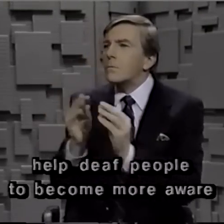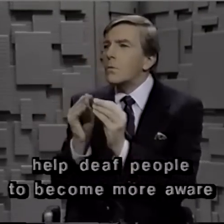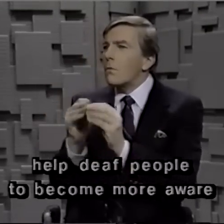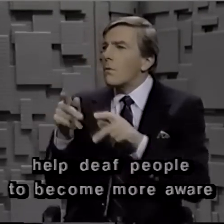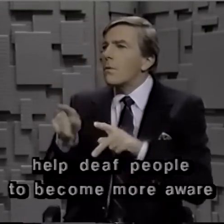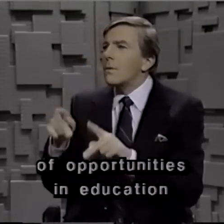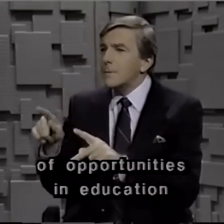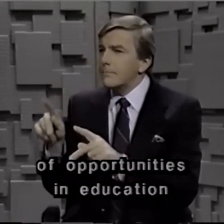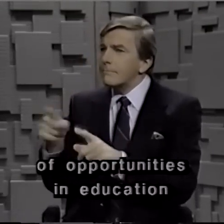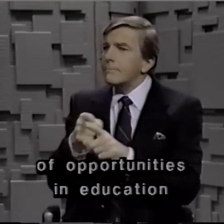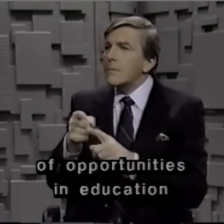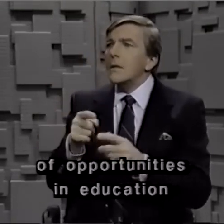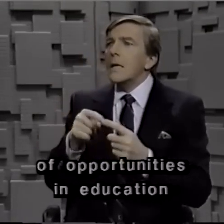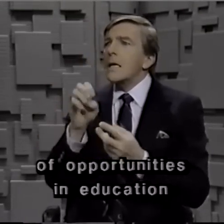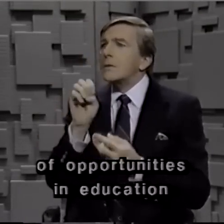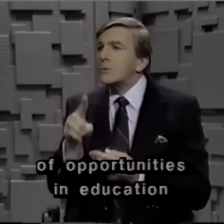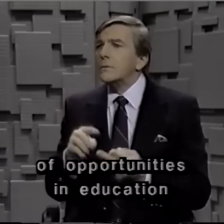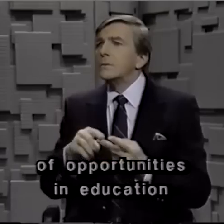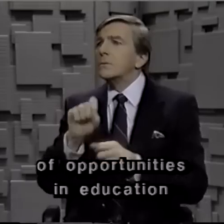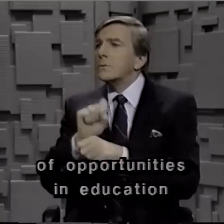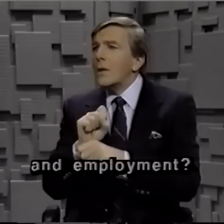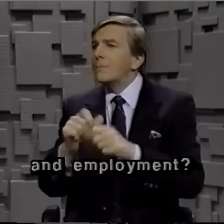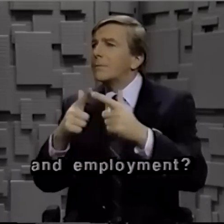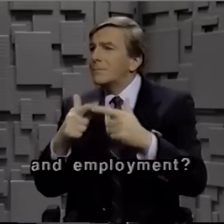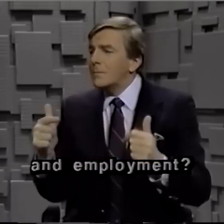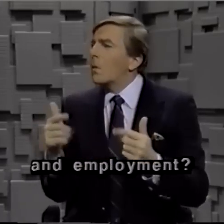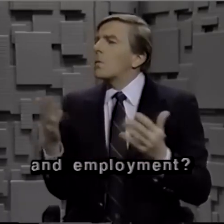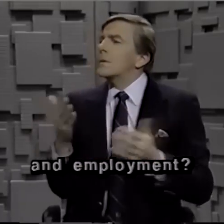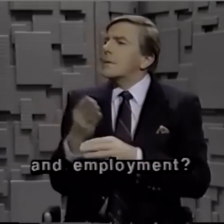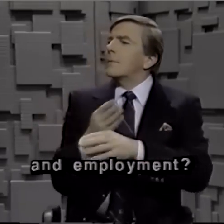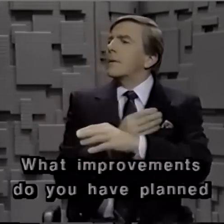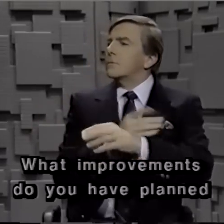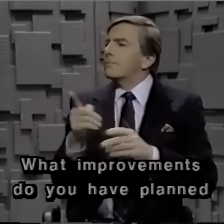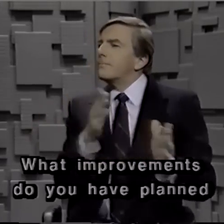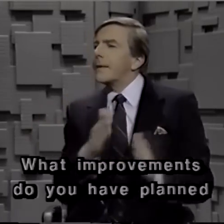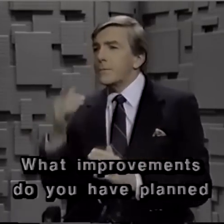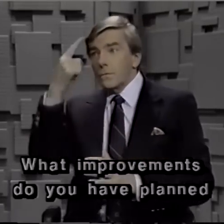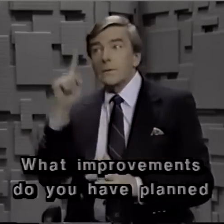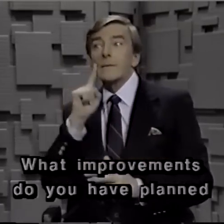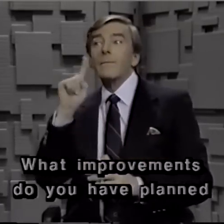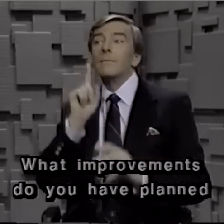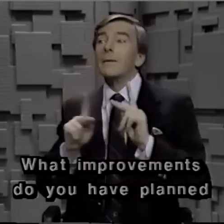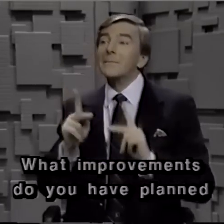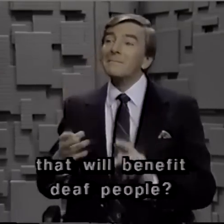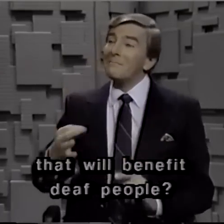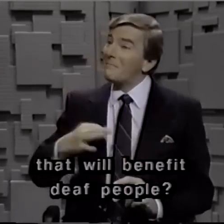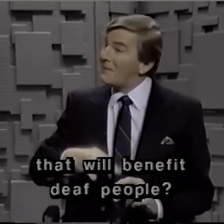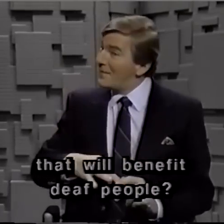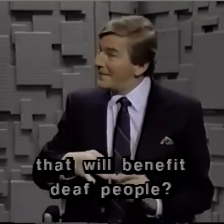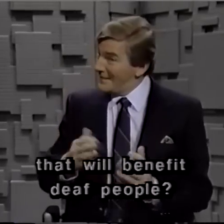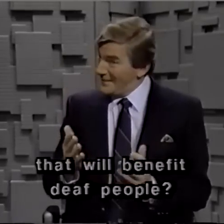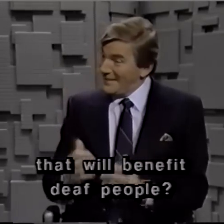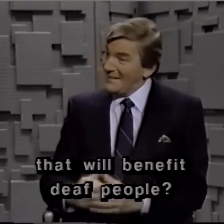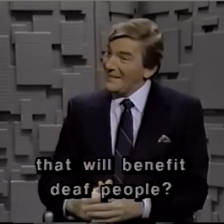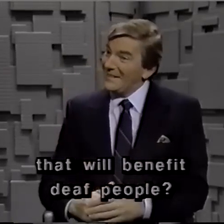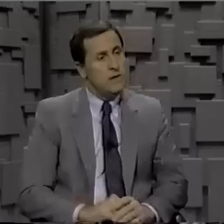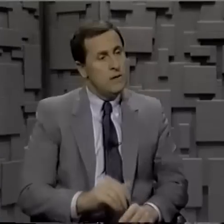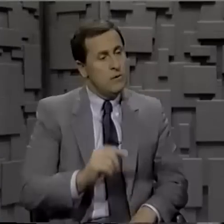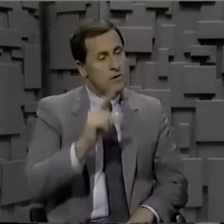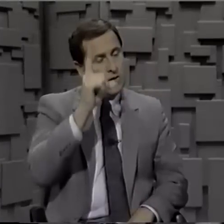aware of opportunities in education and employment? What improvements do you have planned that will benefit deaf people? Well,